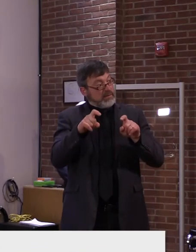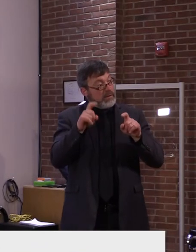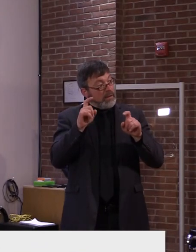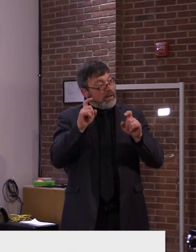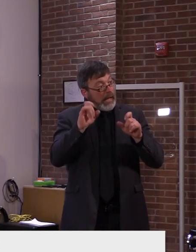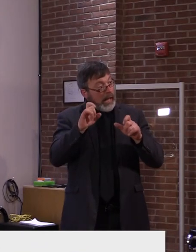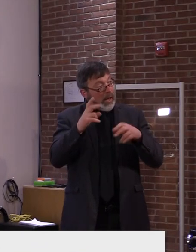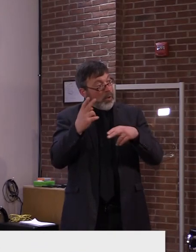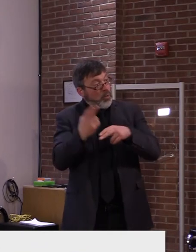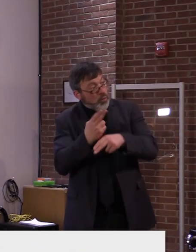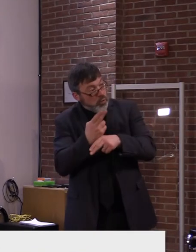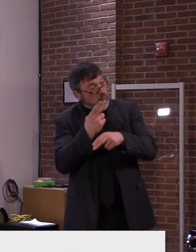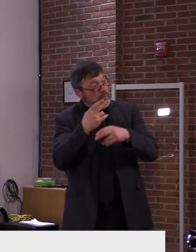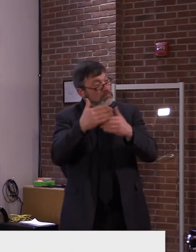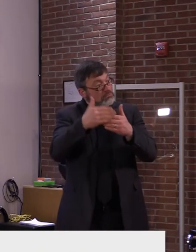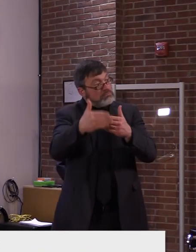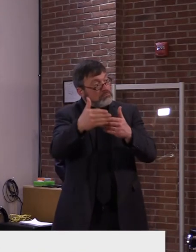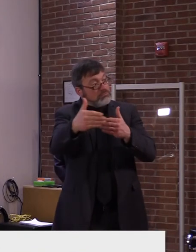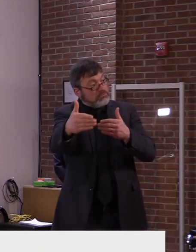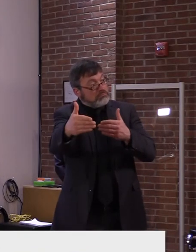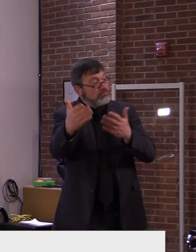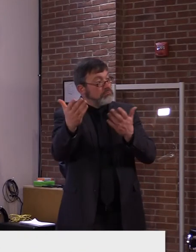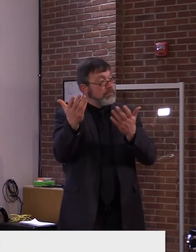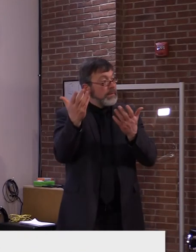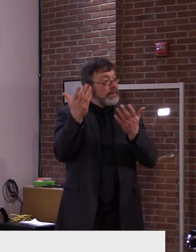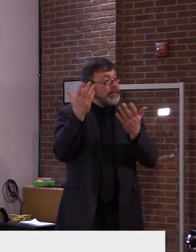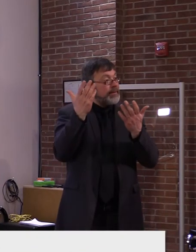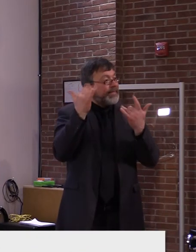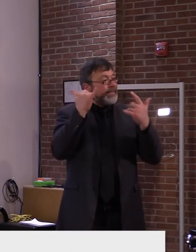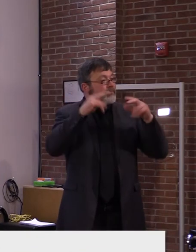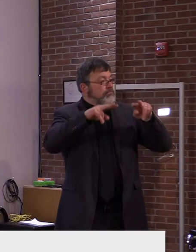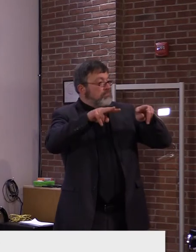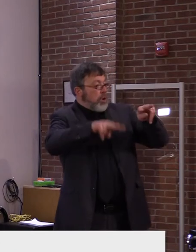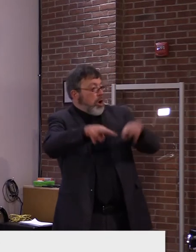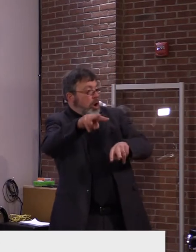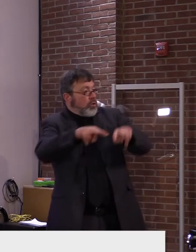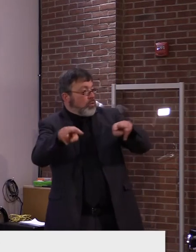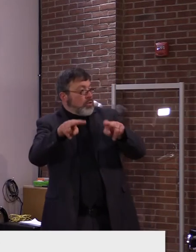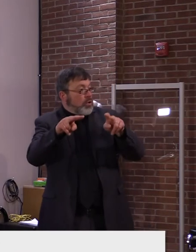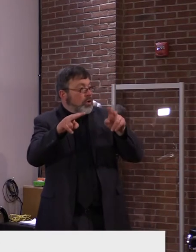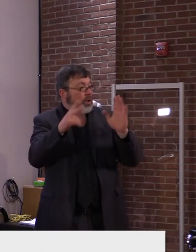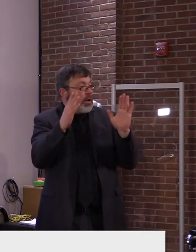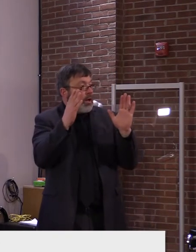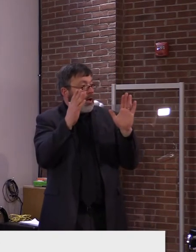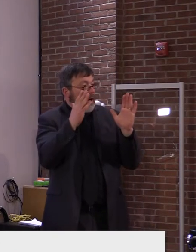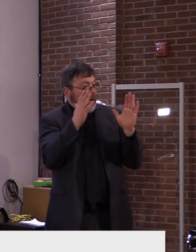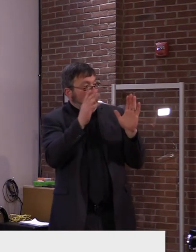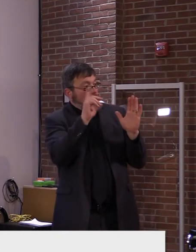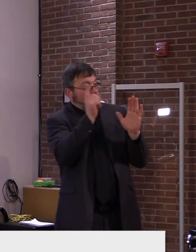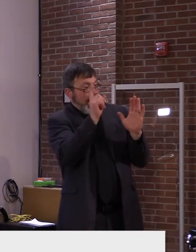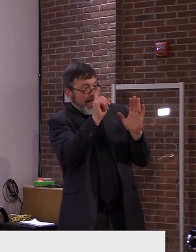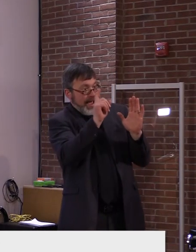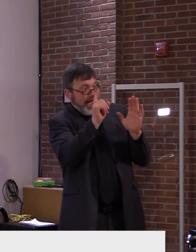monitor the, uh, length of time that, uh,